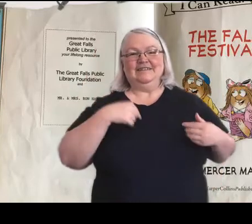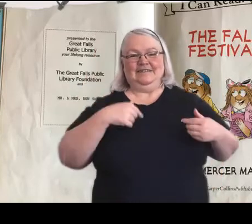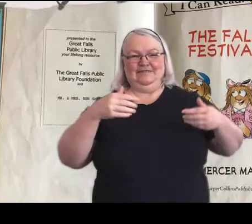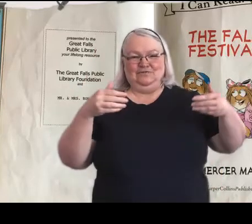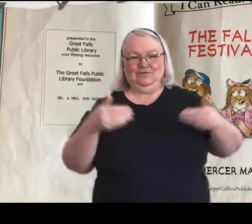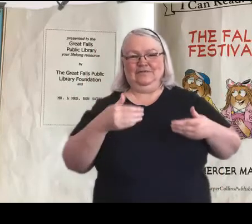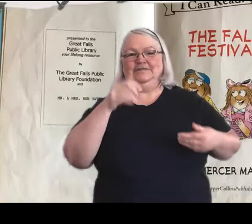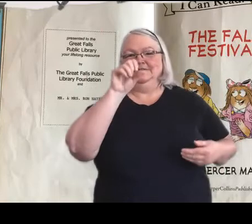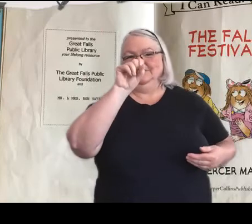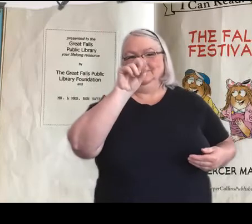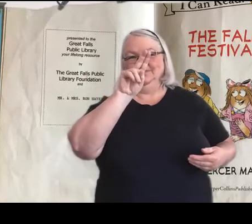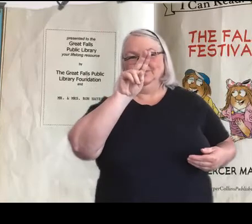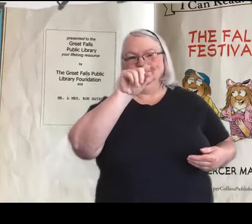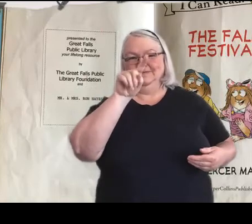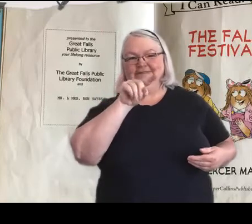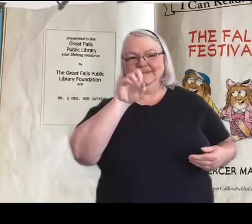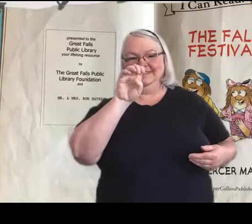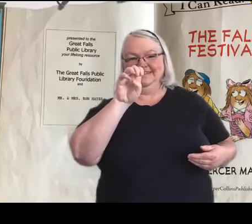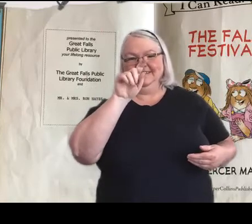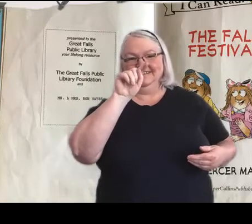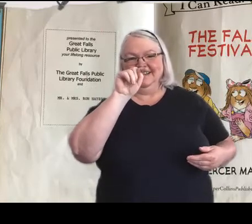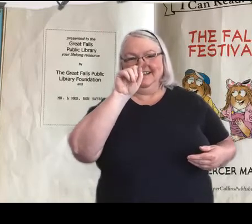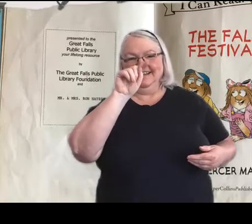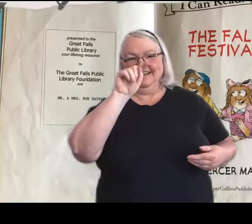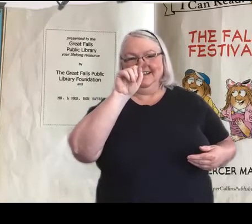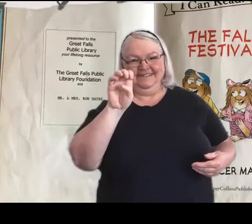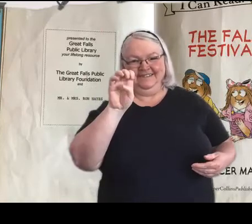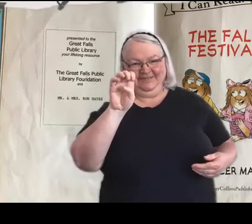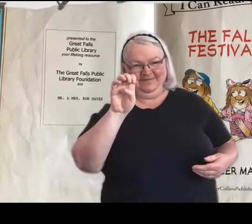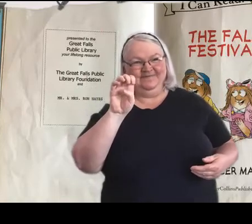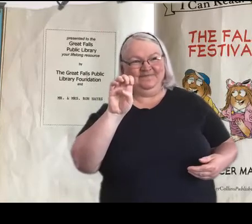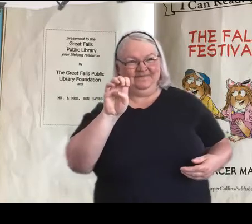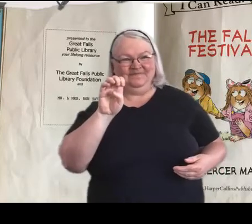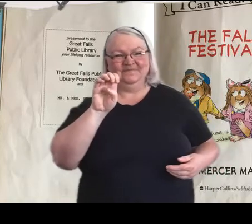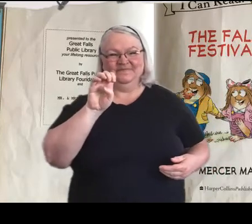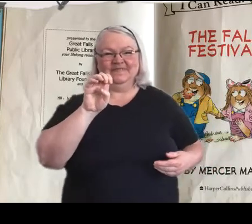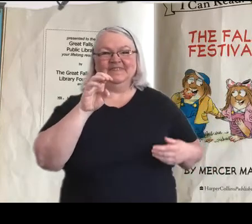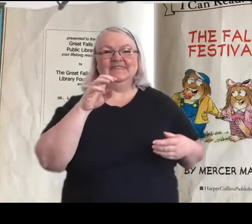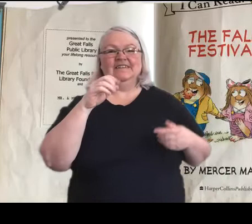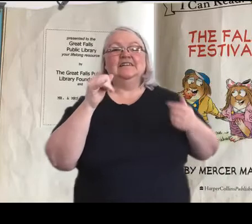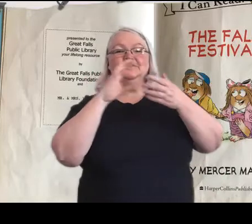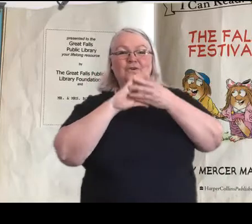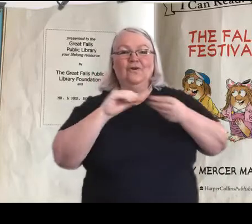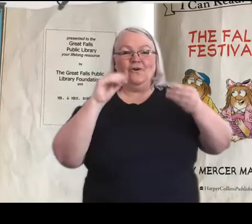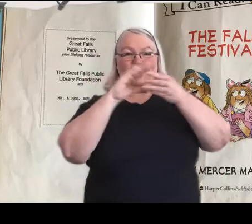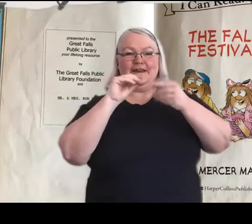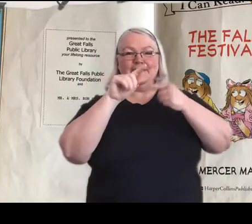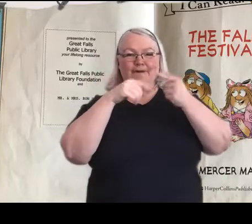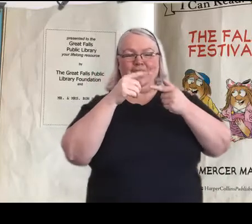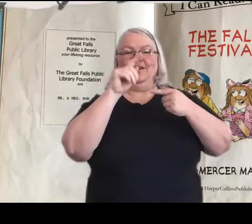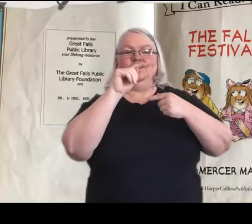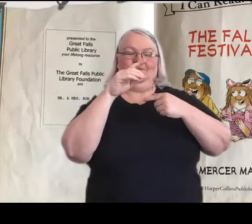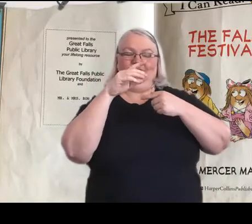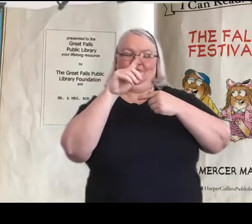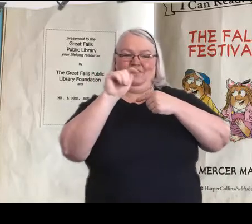from ASLCAN and we're going to read